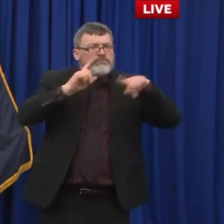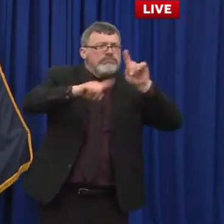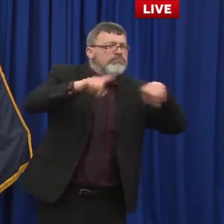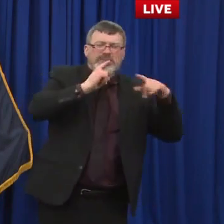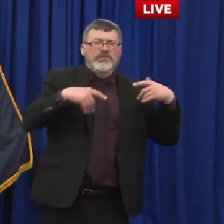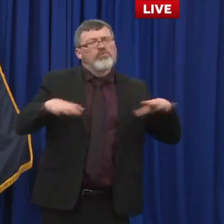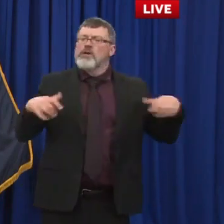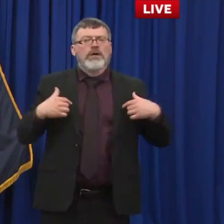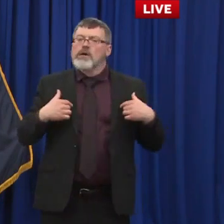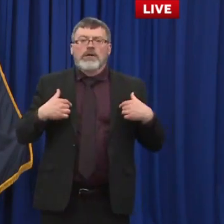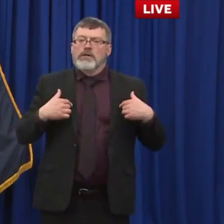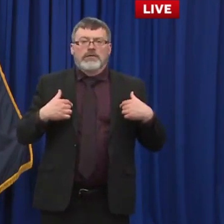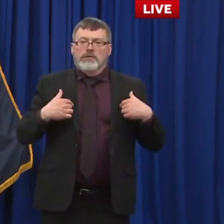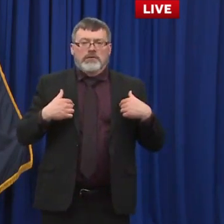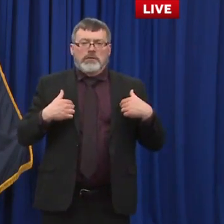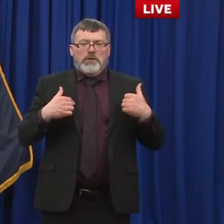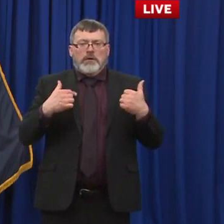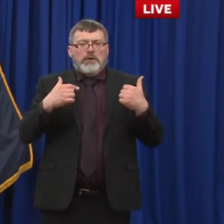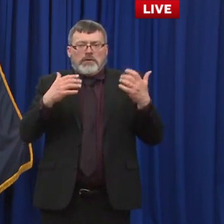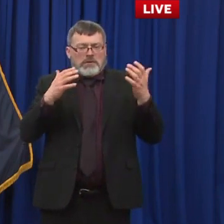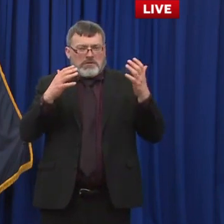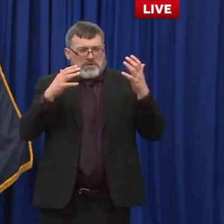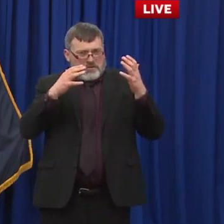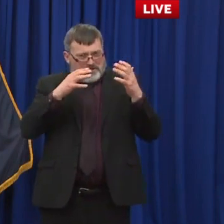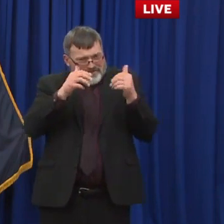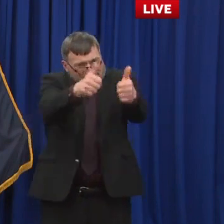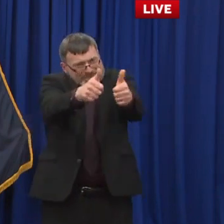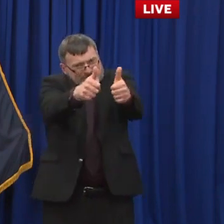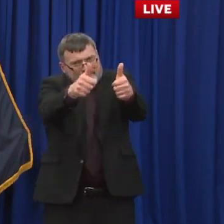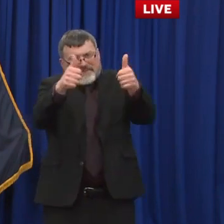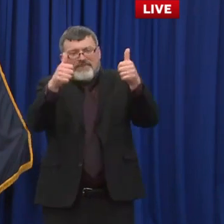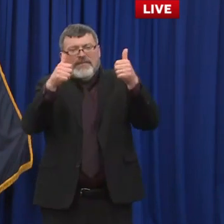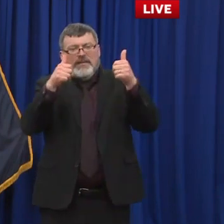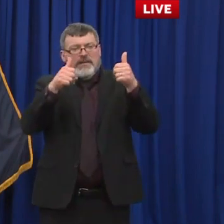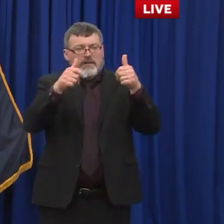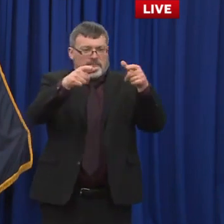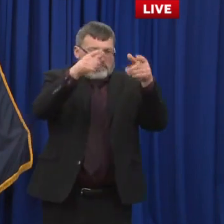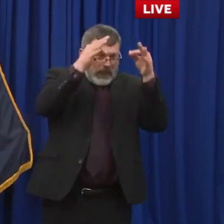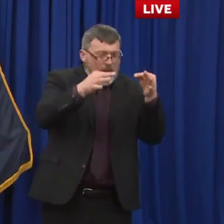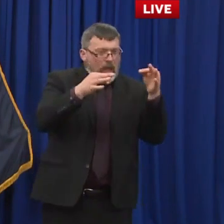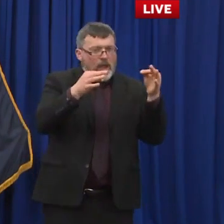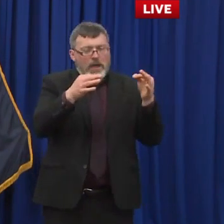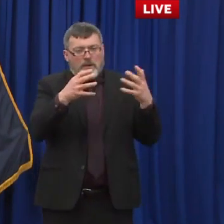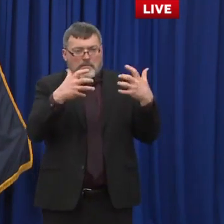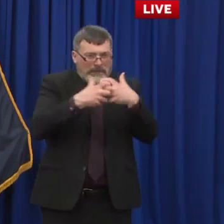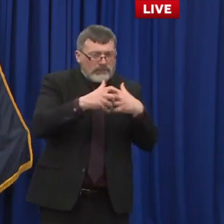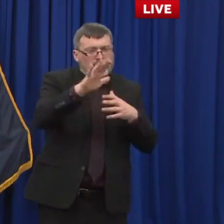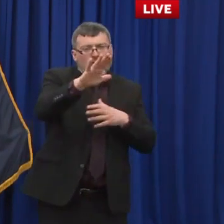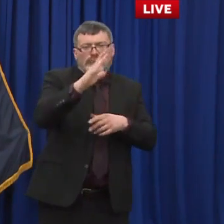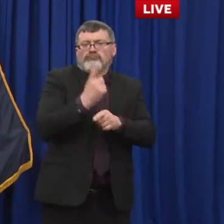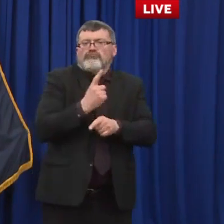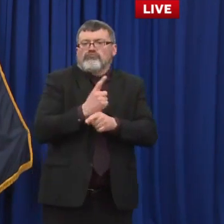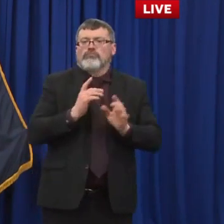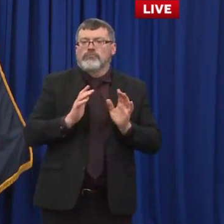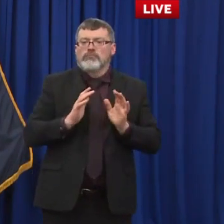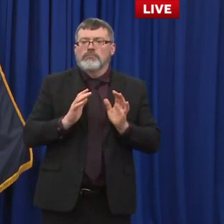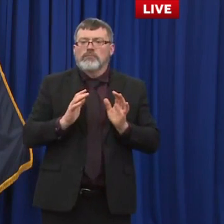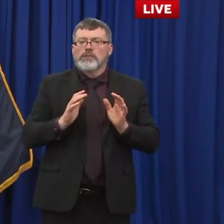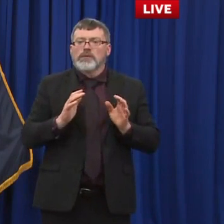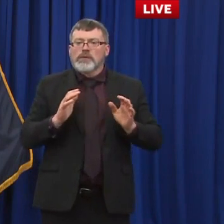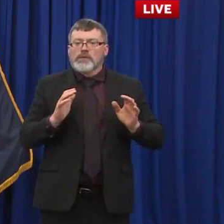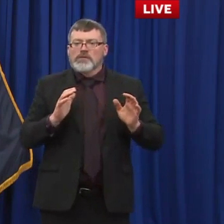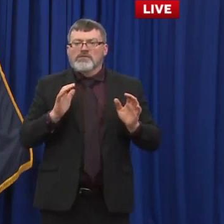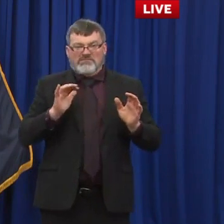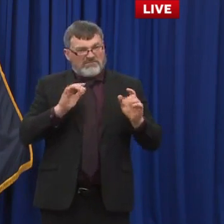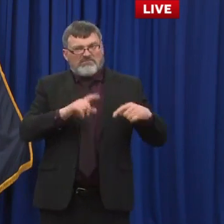flexibility uh to be successful for those kids and and by and large I think they were given that we didn't have any major outbreaks in our school system over the course of the year.